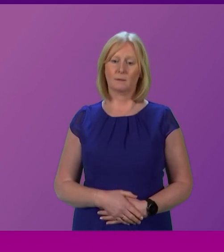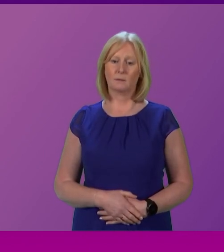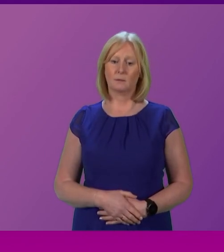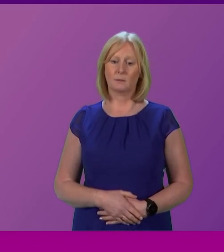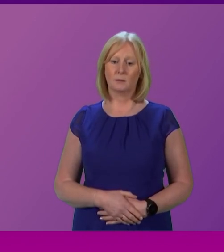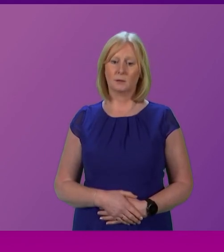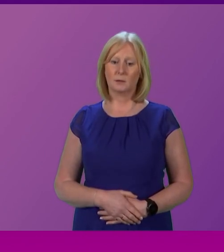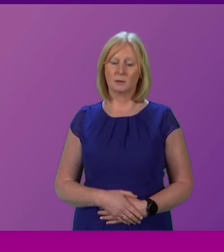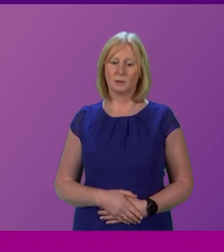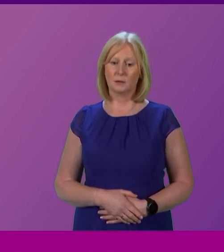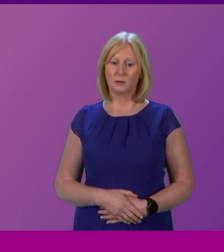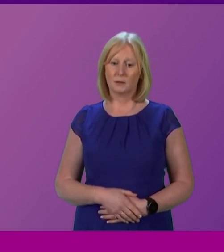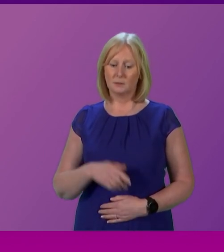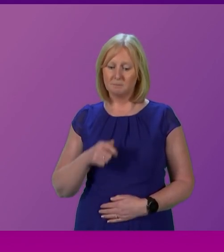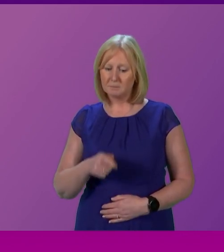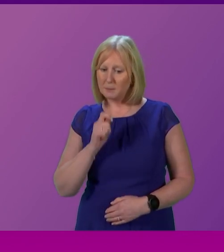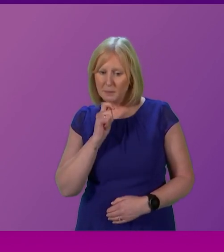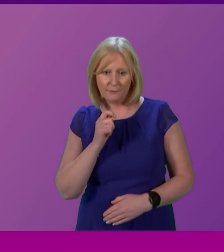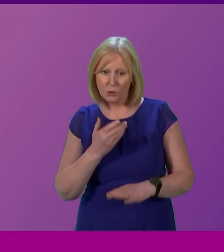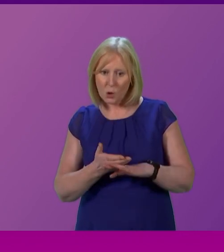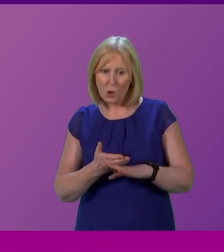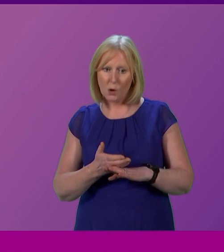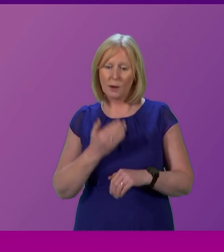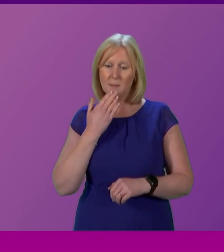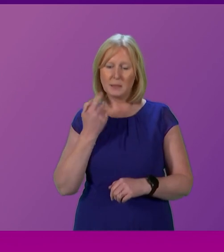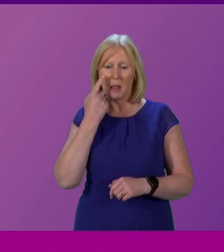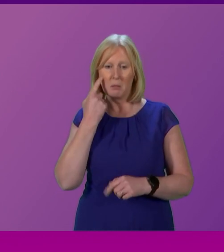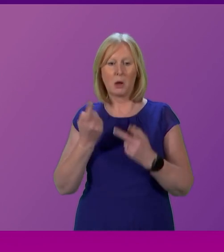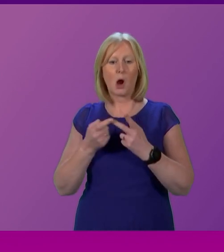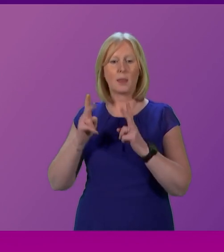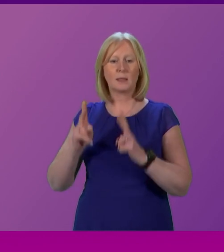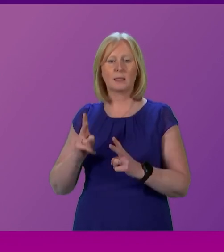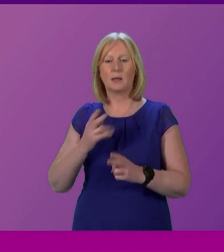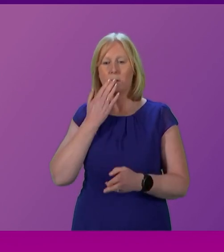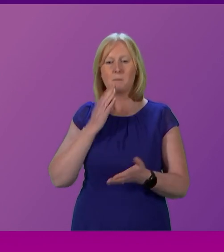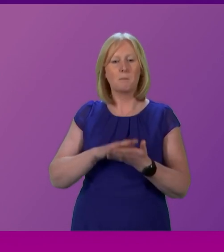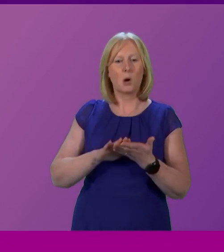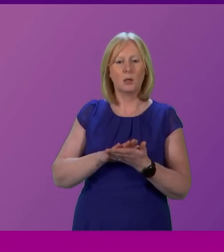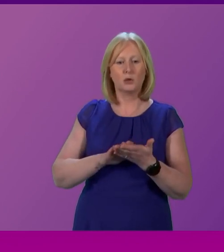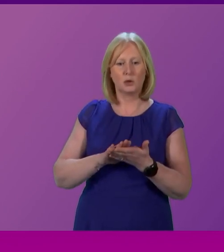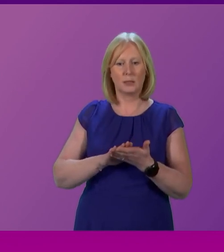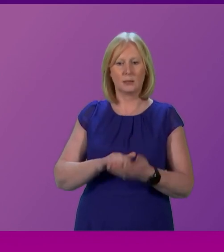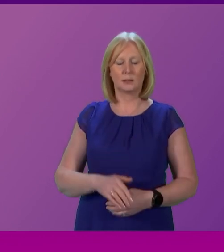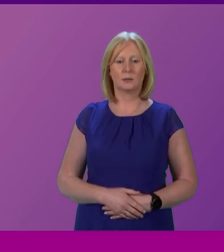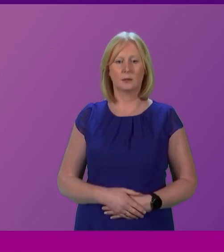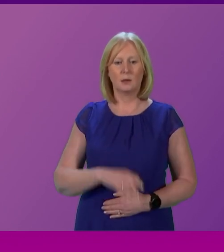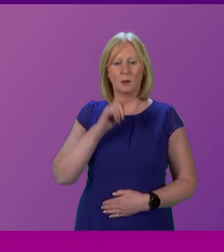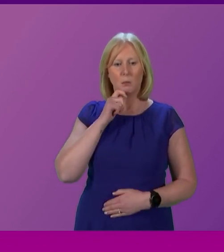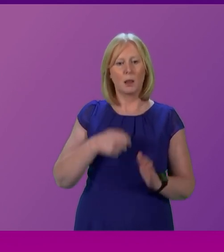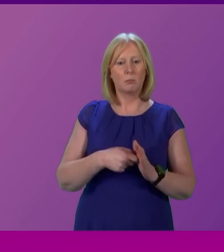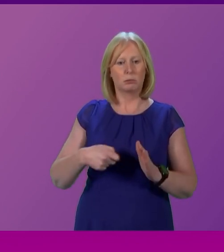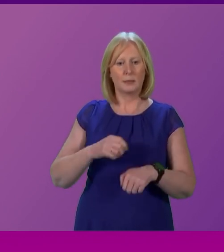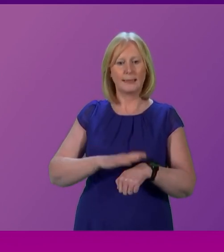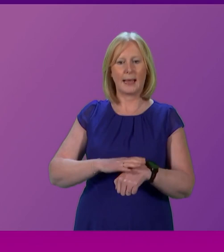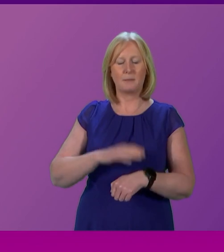Well, the microphone isn't coming on, so maybe you could try another seat. Apologies to Ms Boyd, and I will reflect that in the time. I